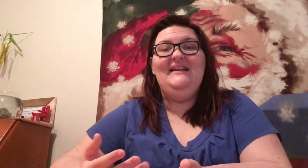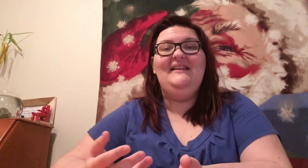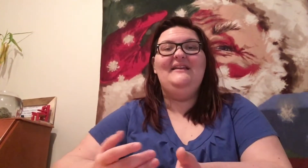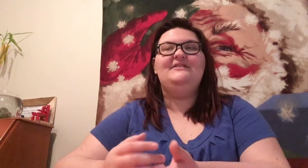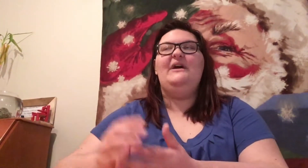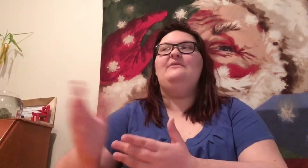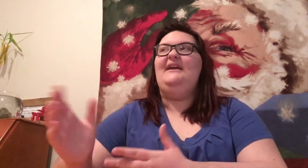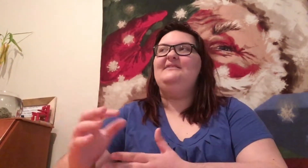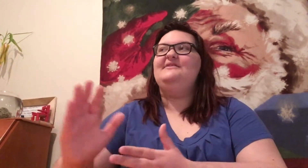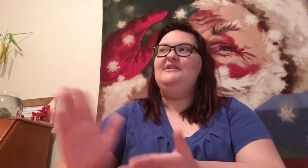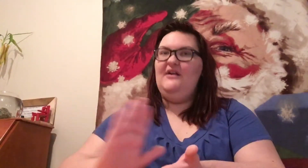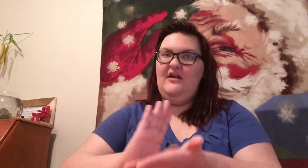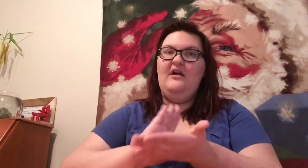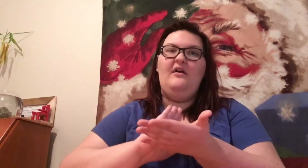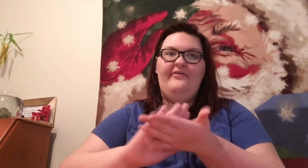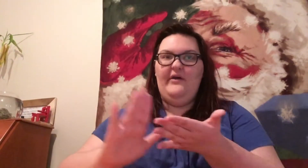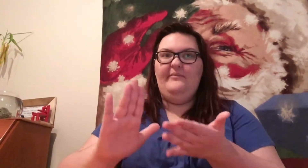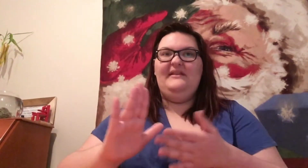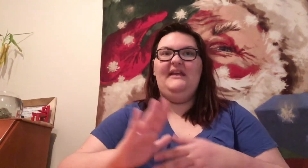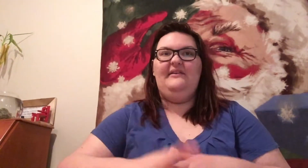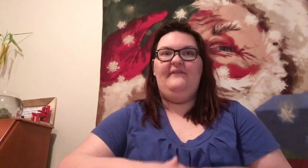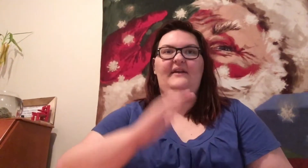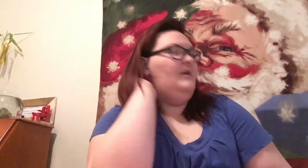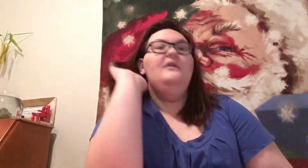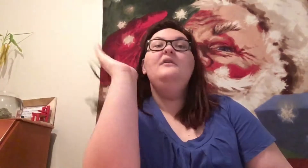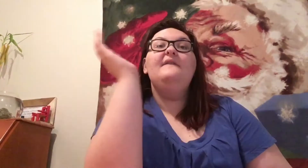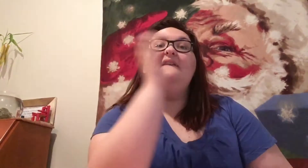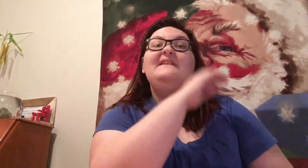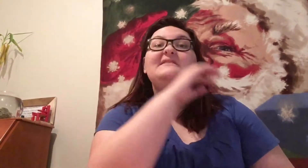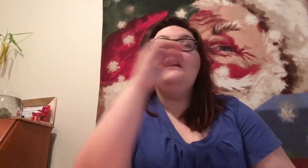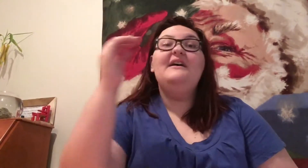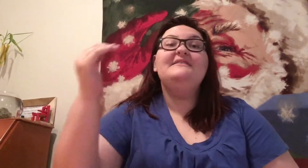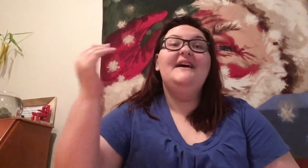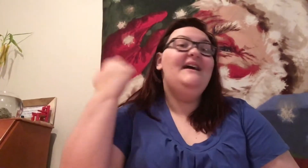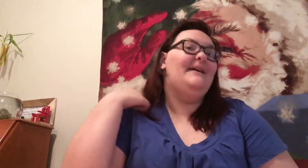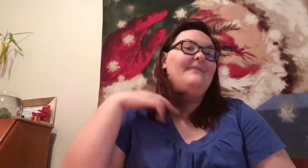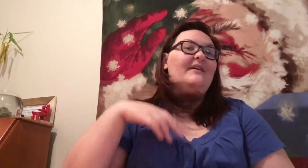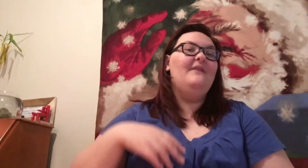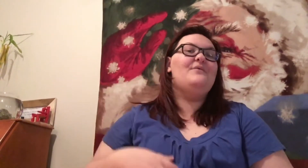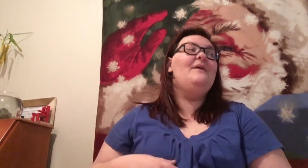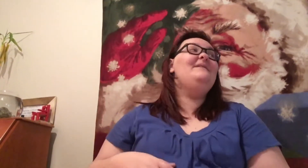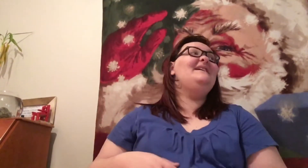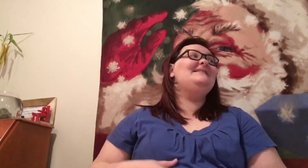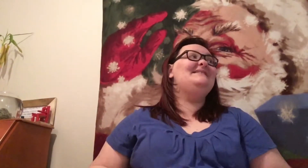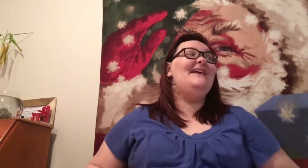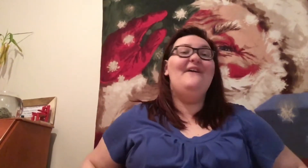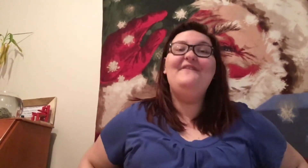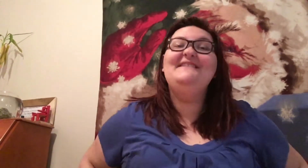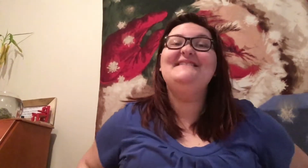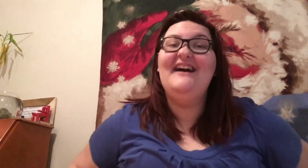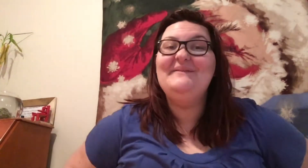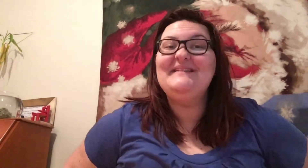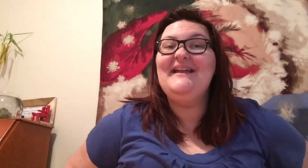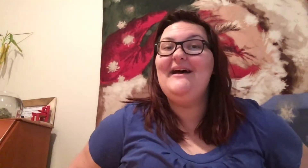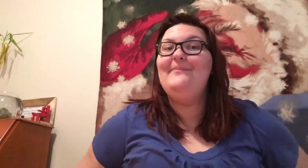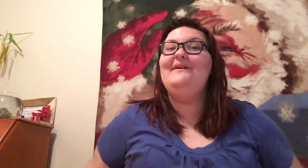anything. So I would answer. That would be the end of it. Like, the entire time. Probably, like, seven times that happened.